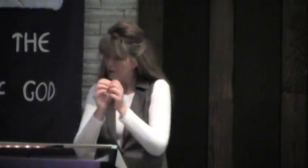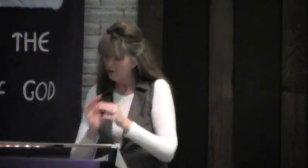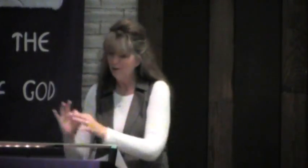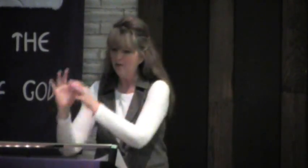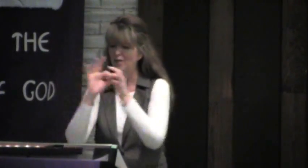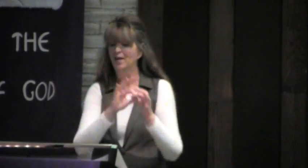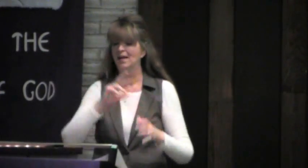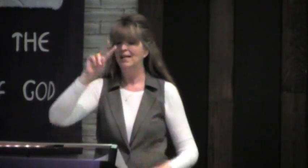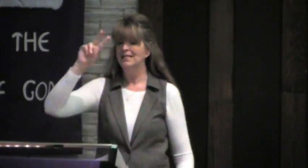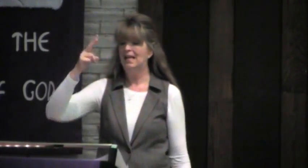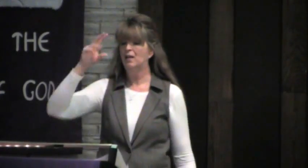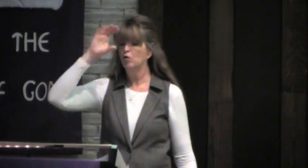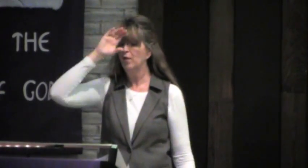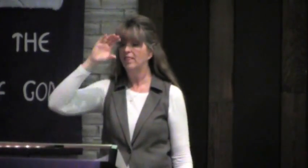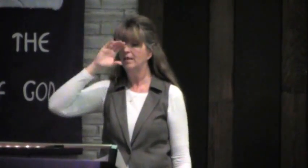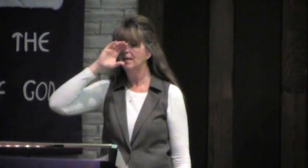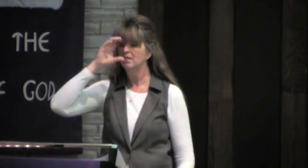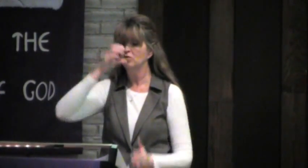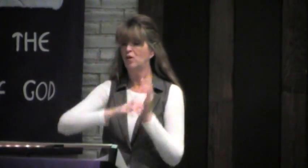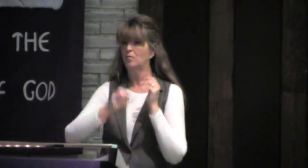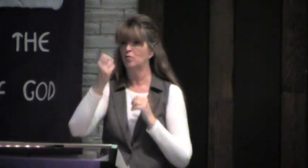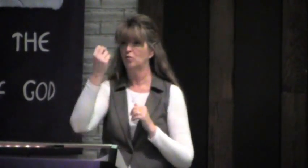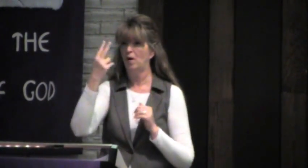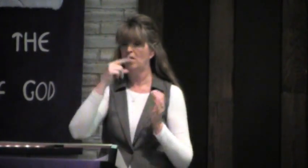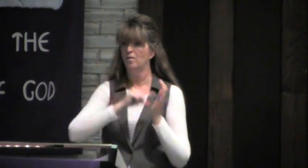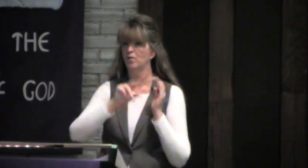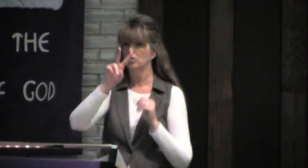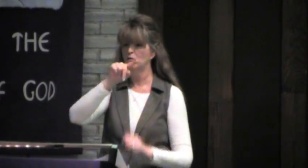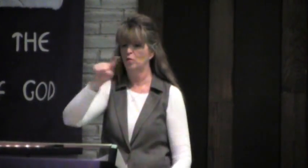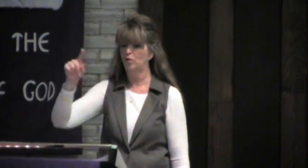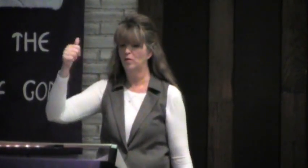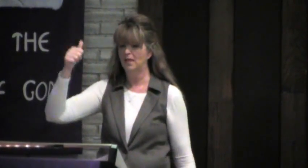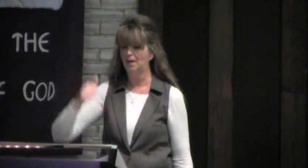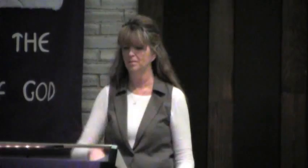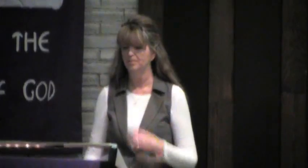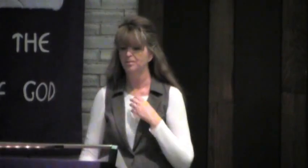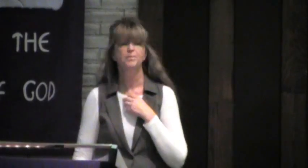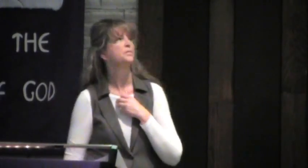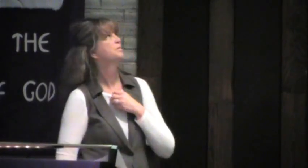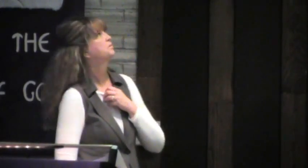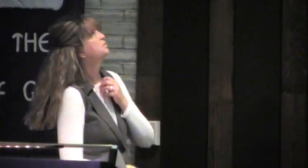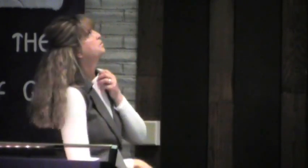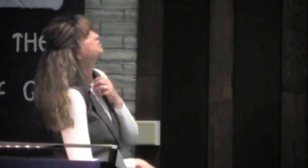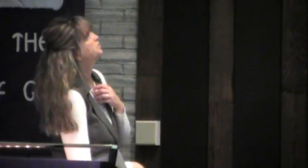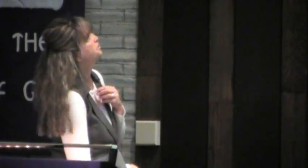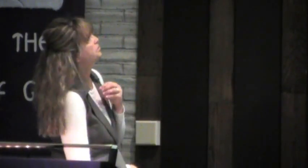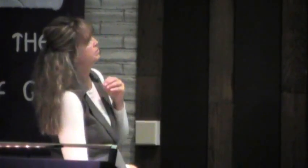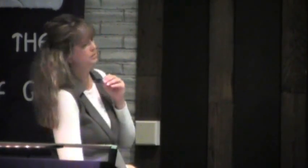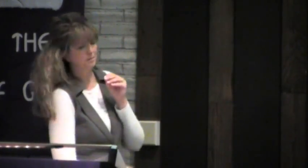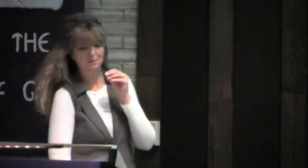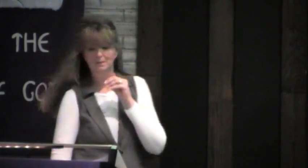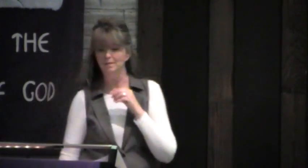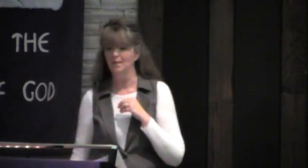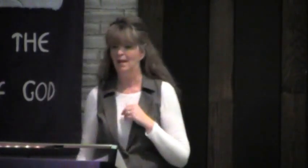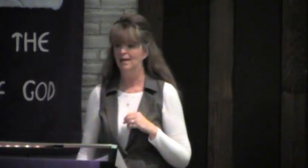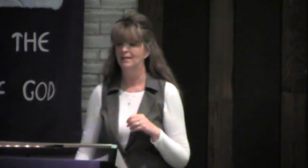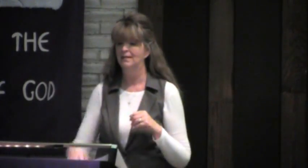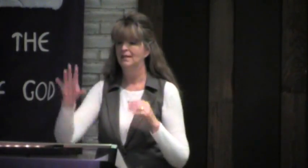meditate or study on it, and I want to share it all with you. This is from 2 Corinthians, chapter 12, verses 2 and 3.